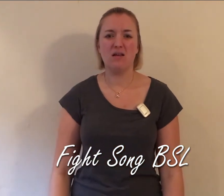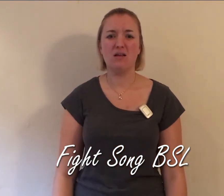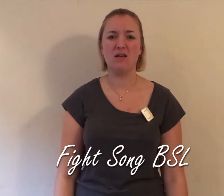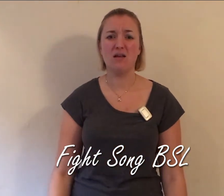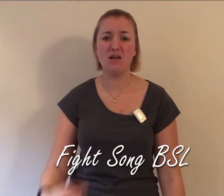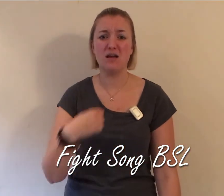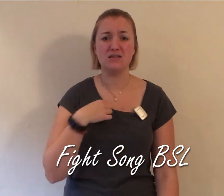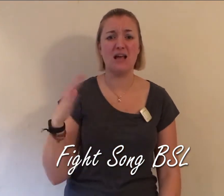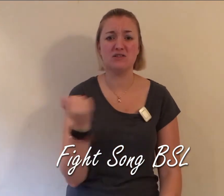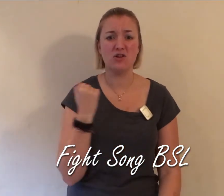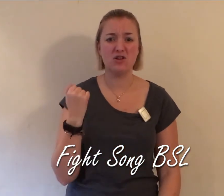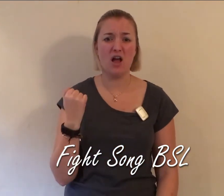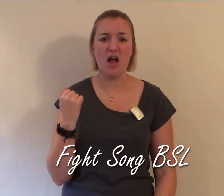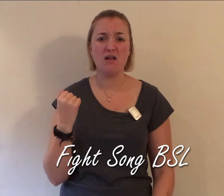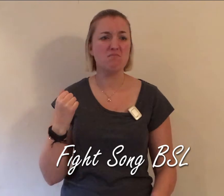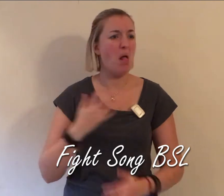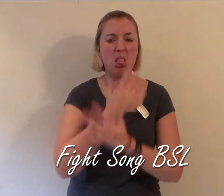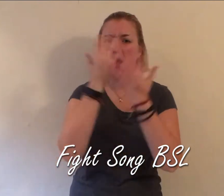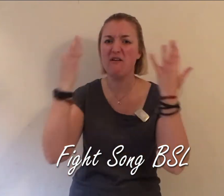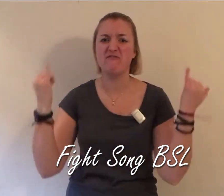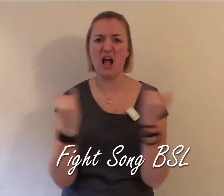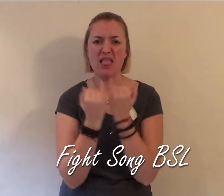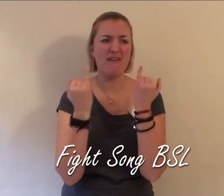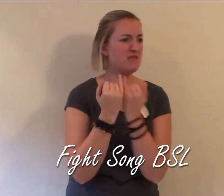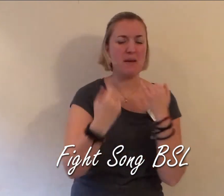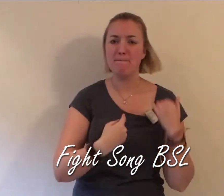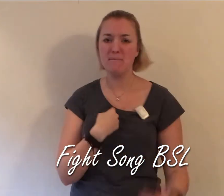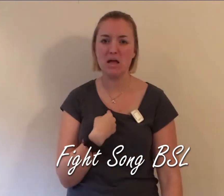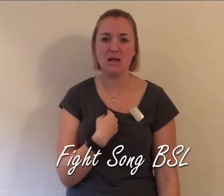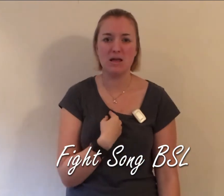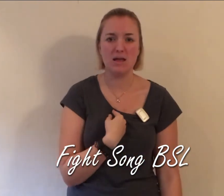Cause I've still got a lot of fight left in me